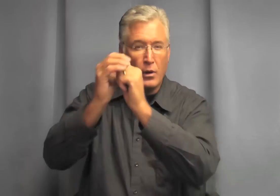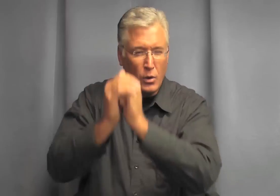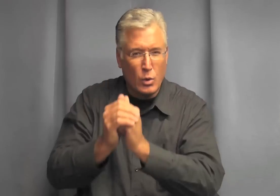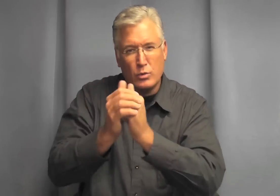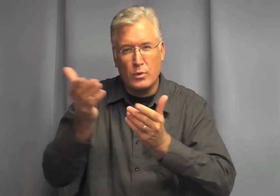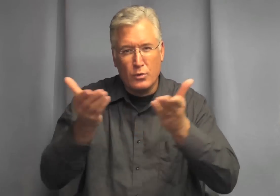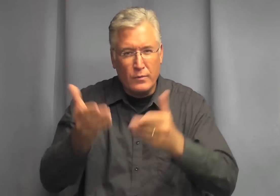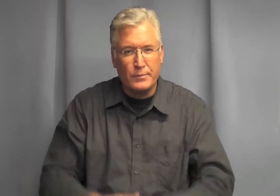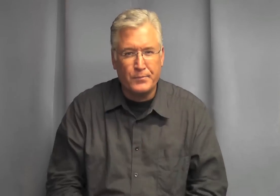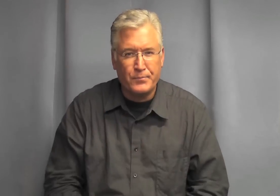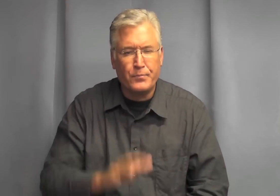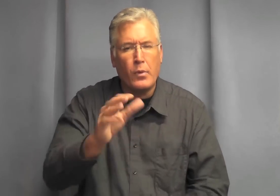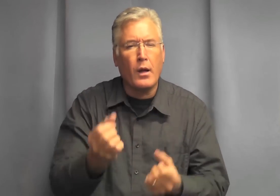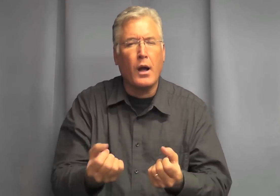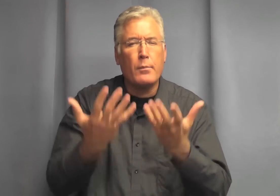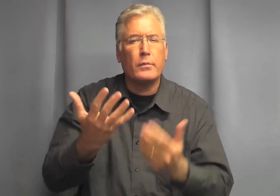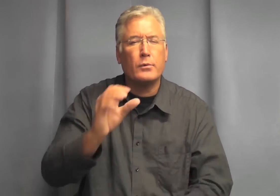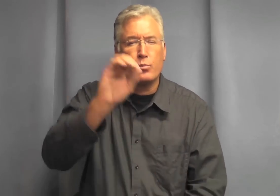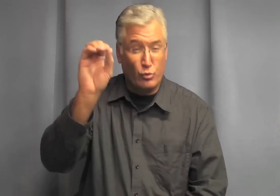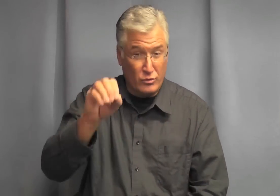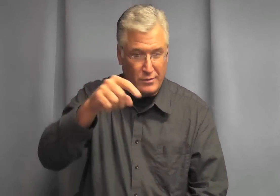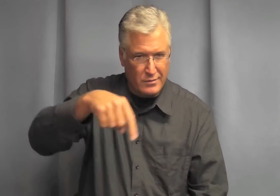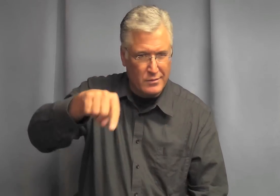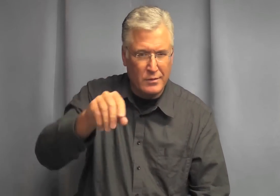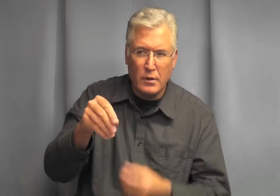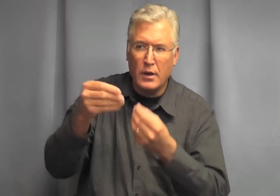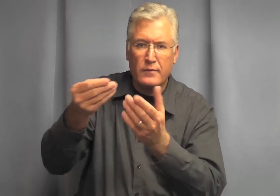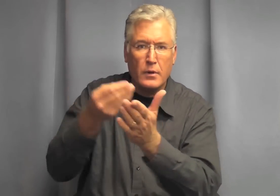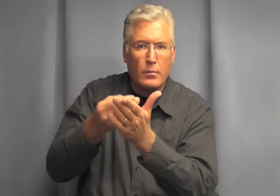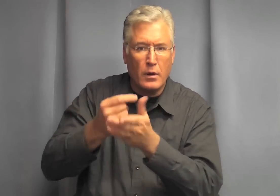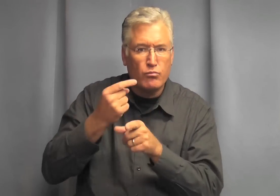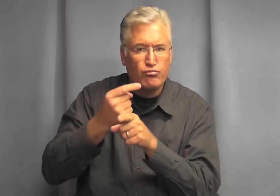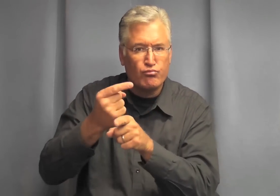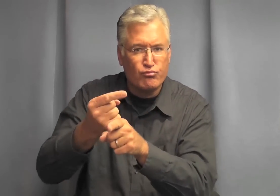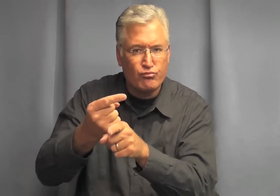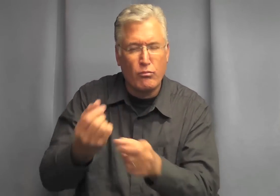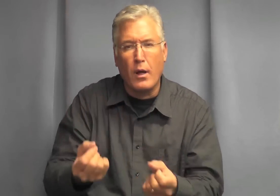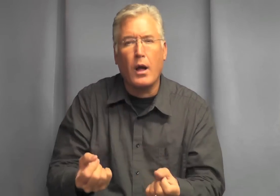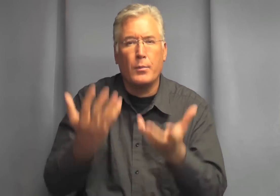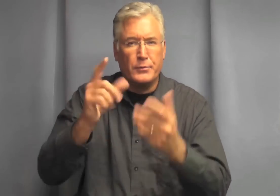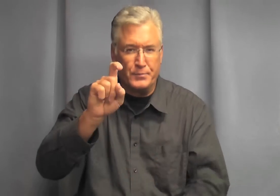the worship services what percentage of them do you think tithe regularly